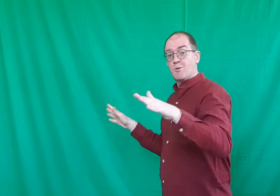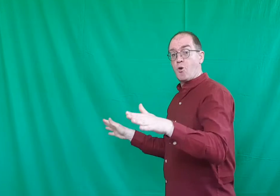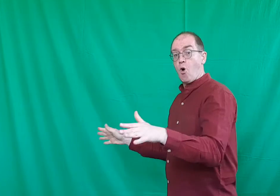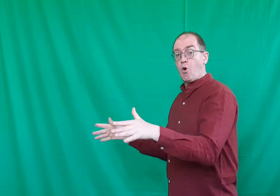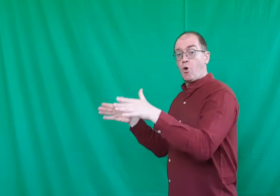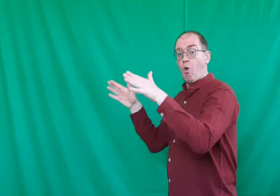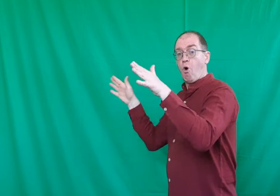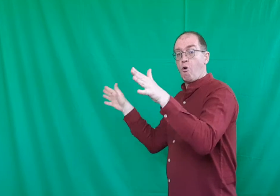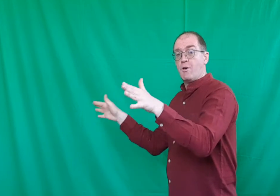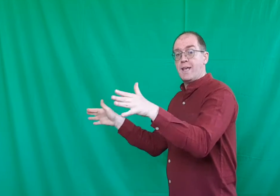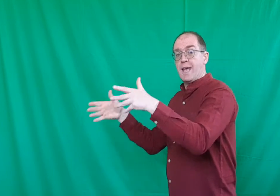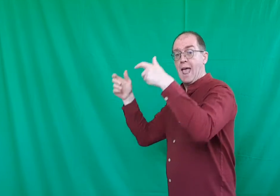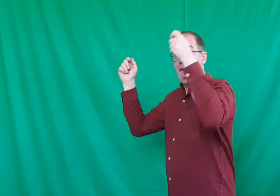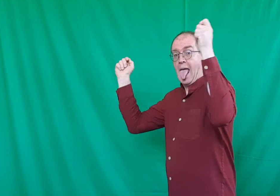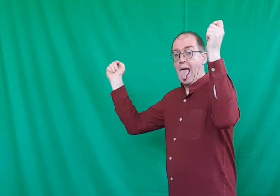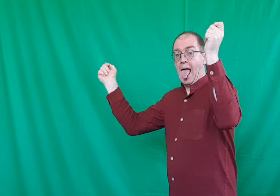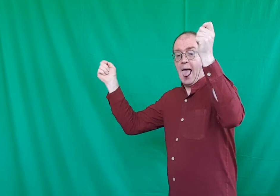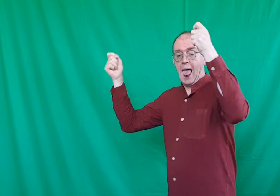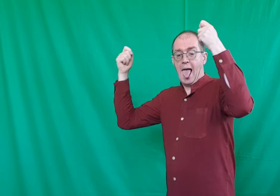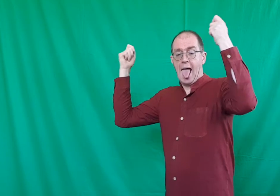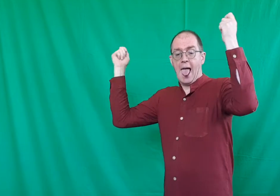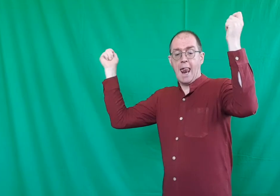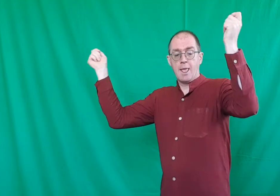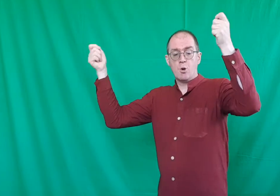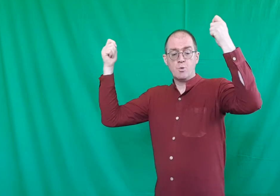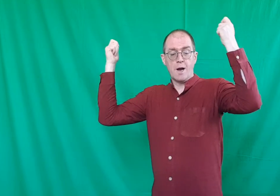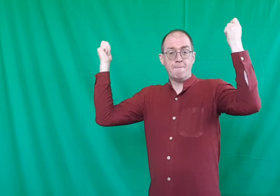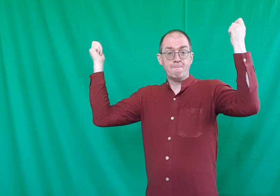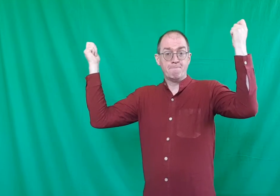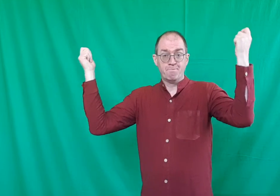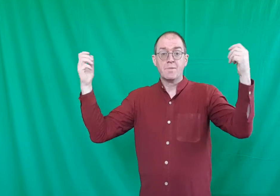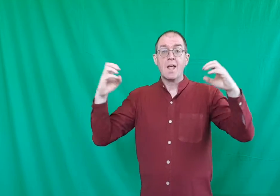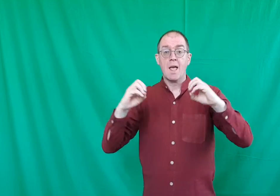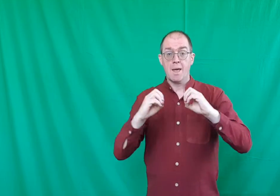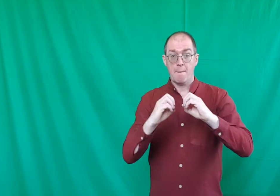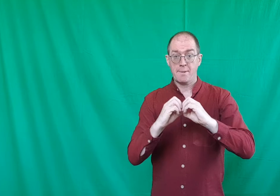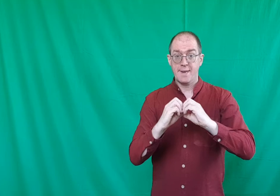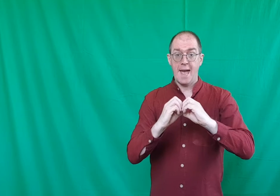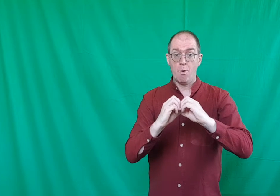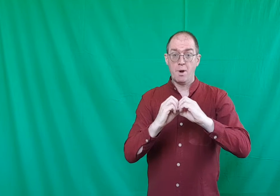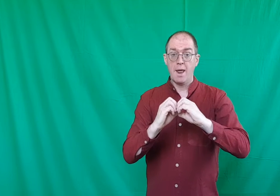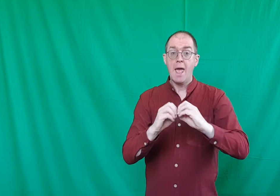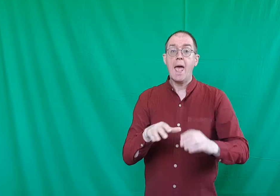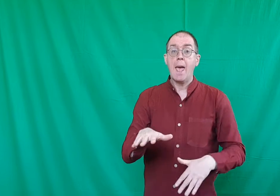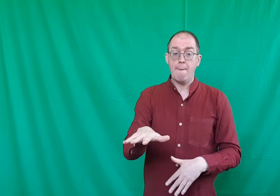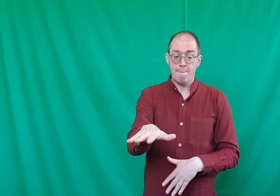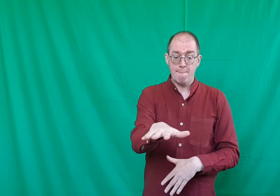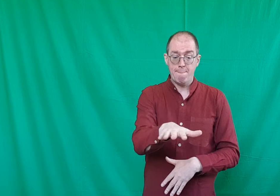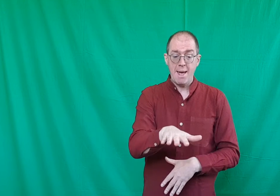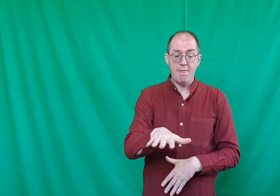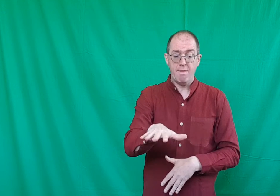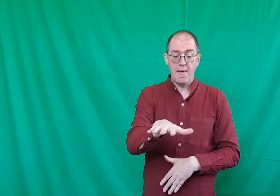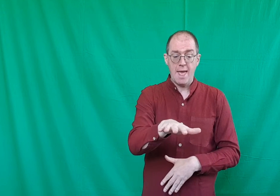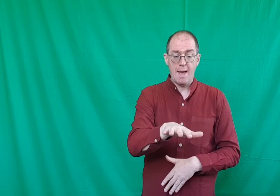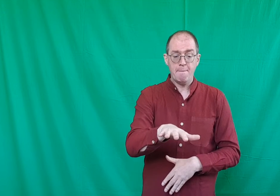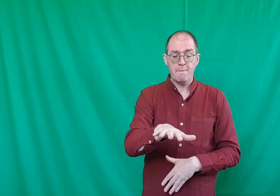You've got glory, hallelujah. Stand in Bethlehem.